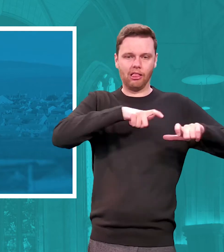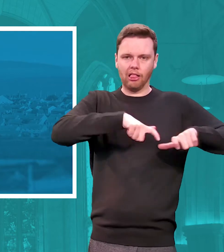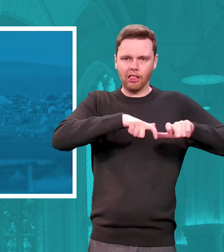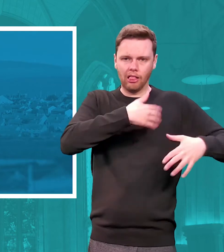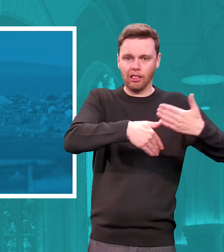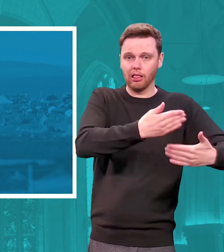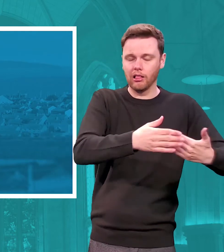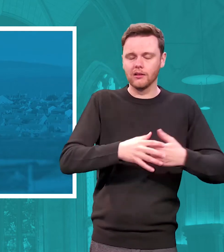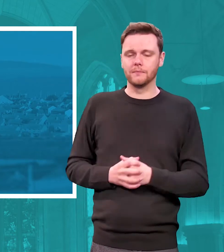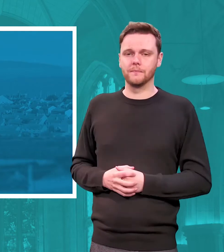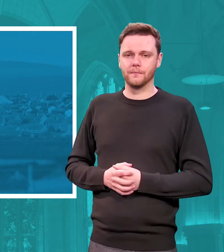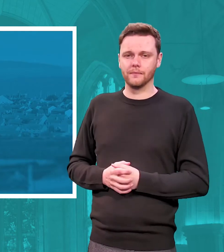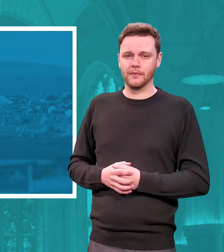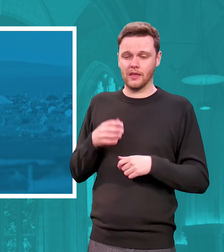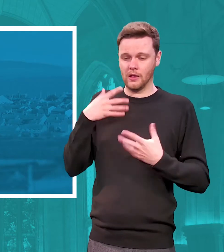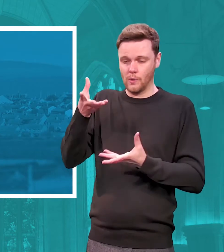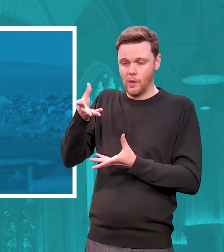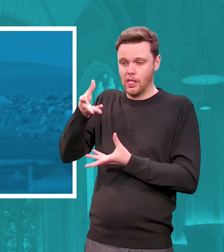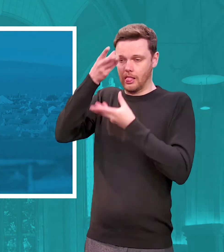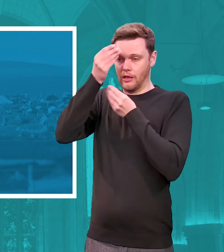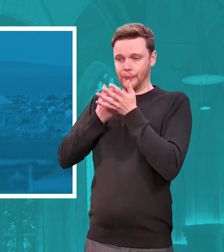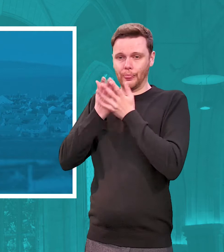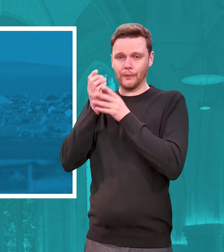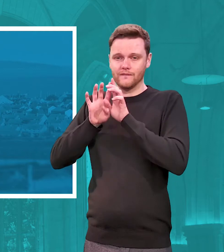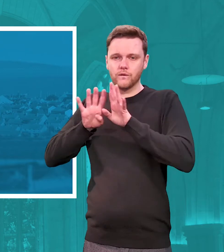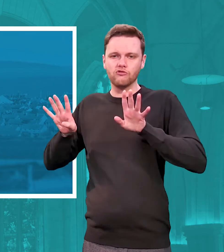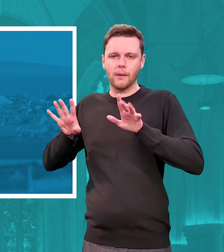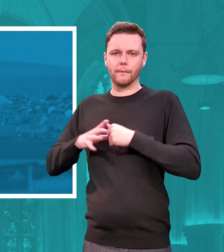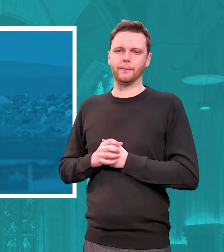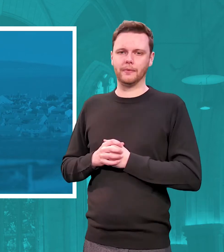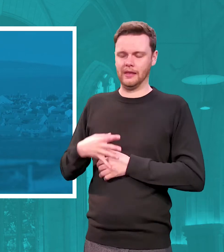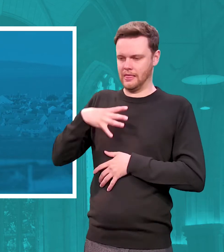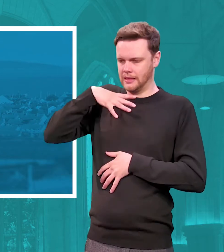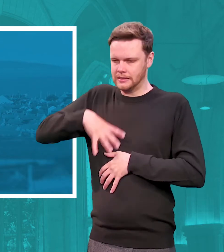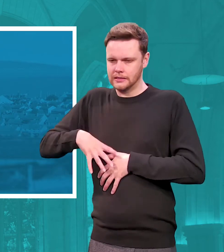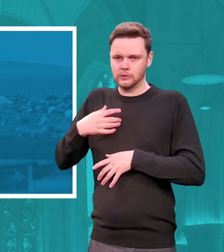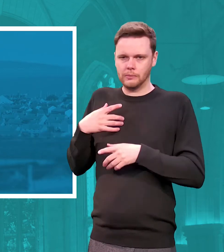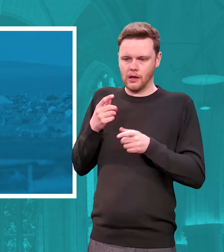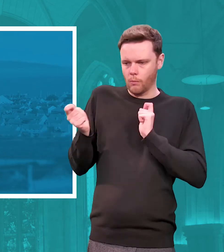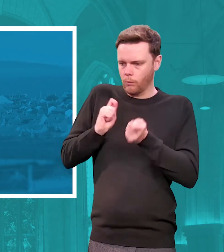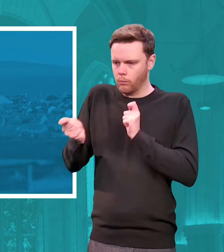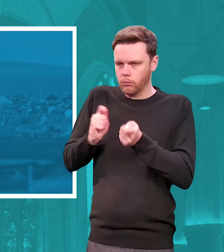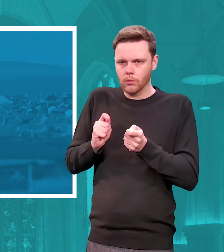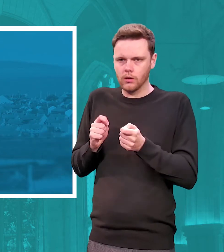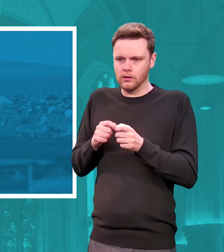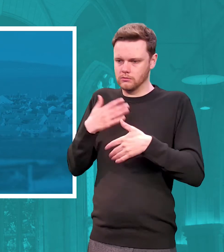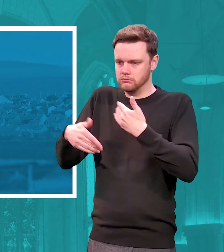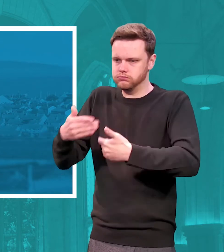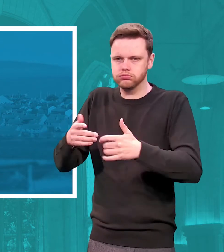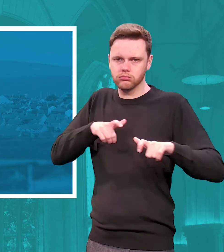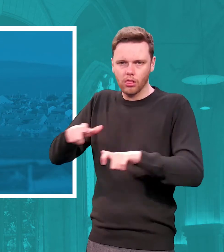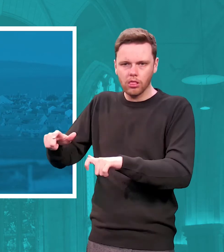and what we are learning on the forum the need to be nimble and fleet of foot to travel light